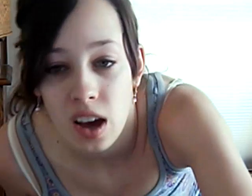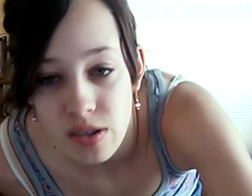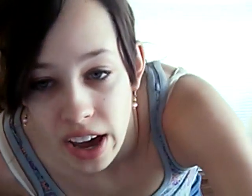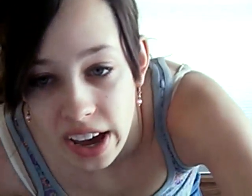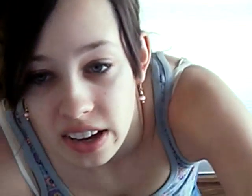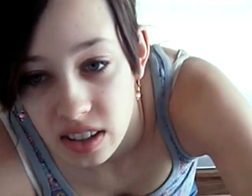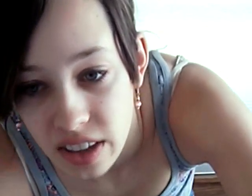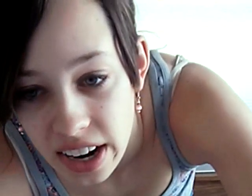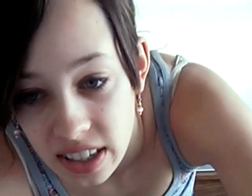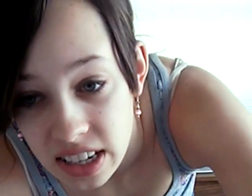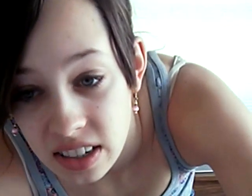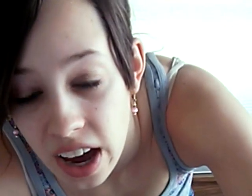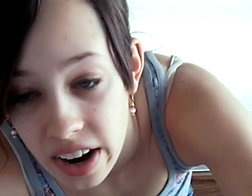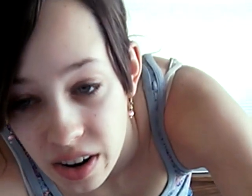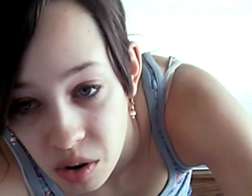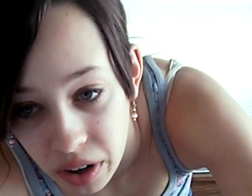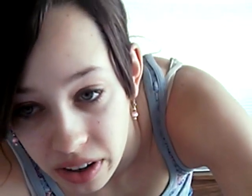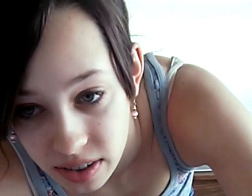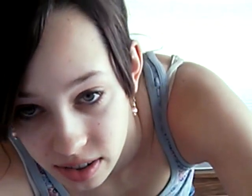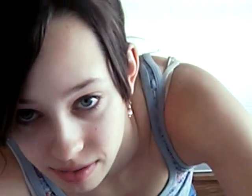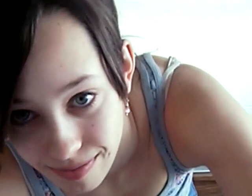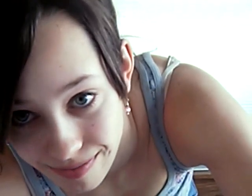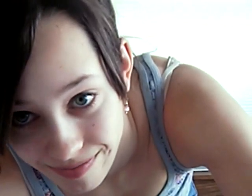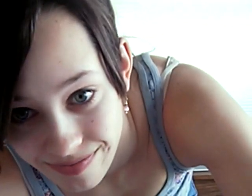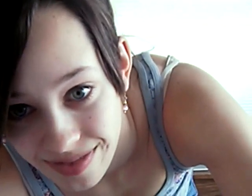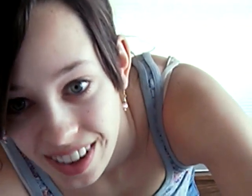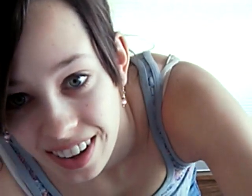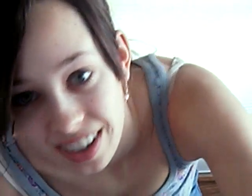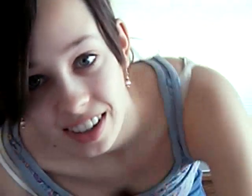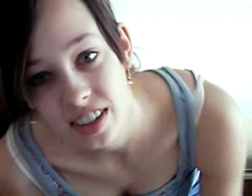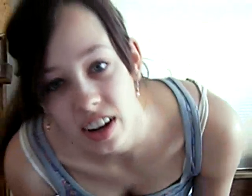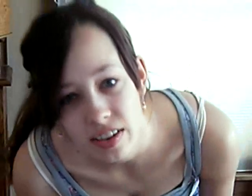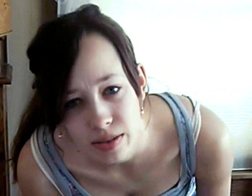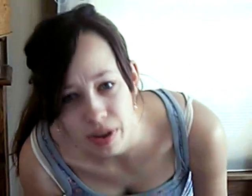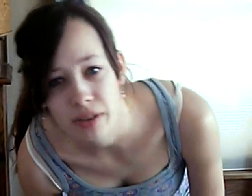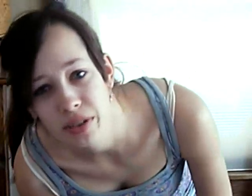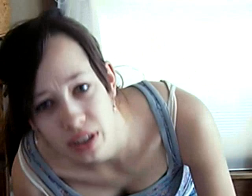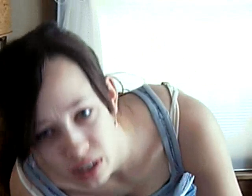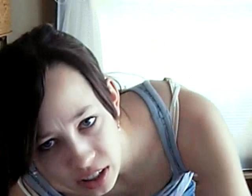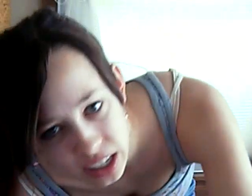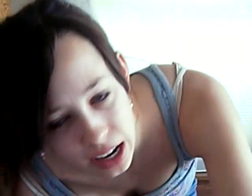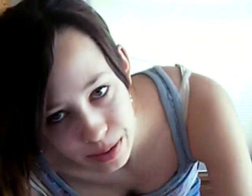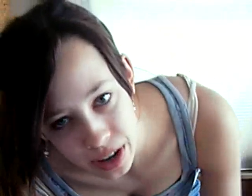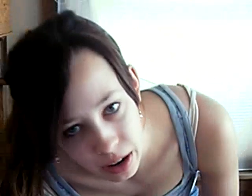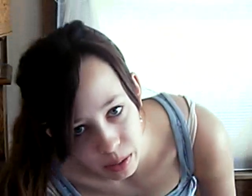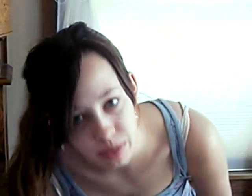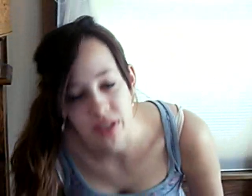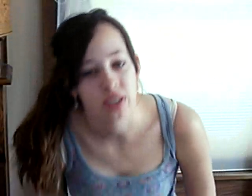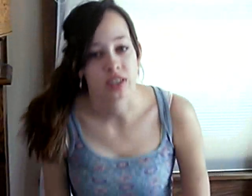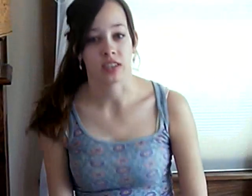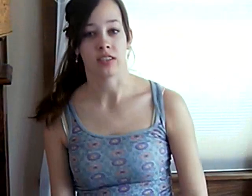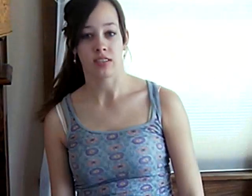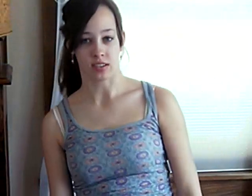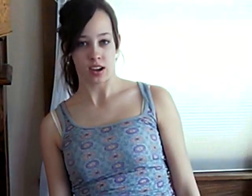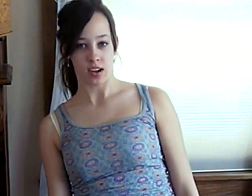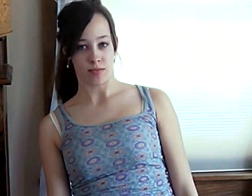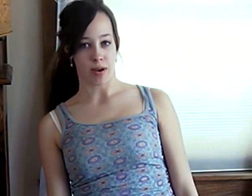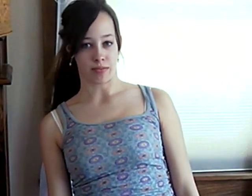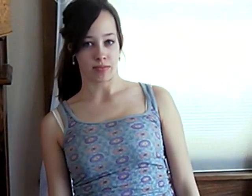Okay, so that is the entire course. Sorry if I'm like really close to the camera in an awkward position. Um, I'm